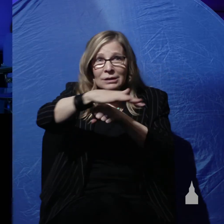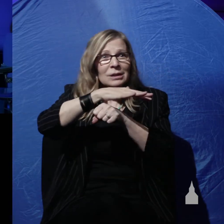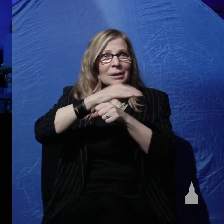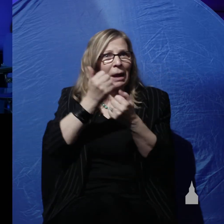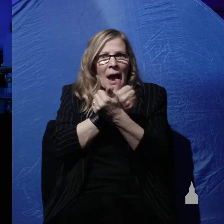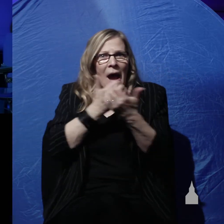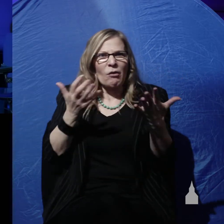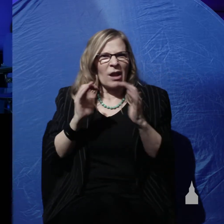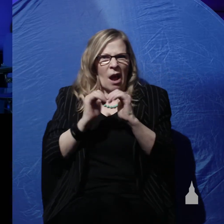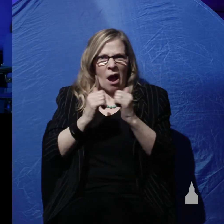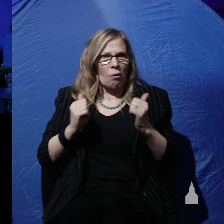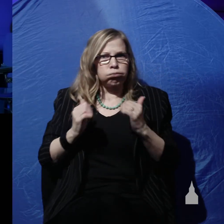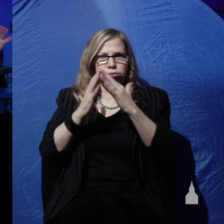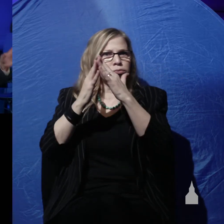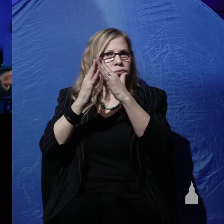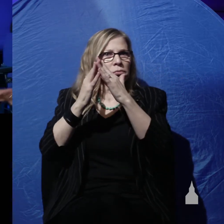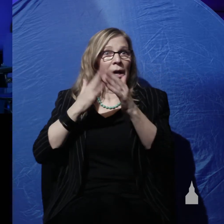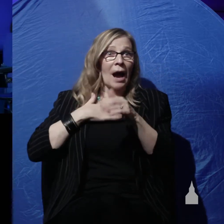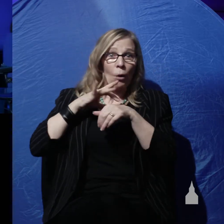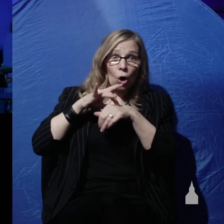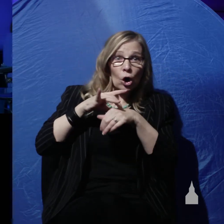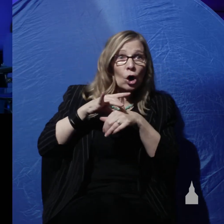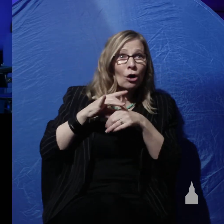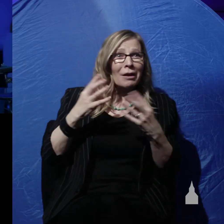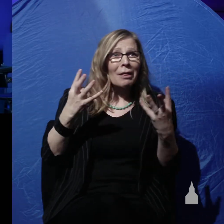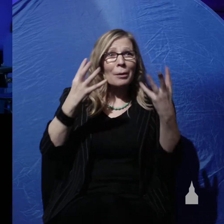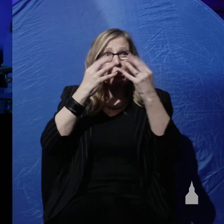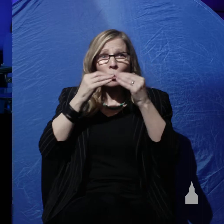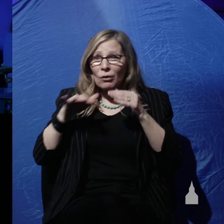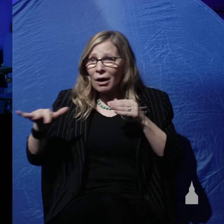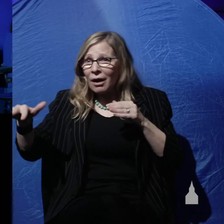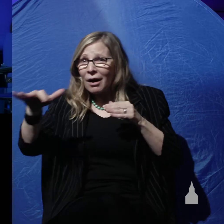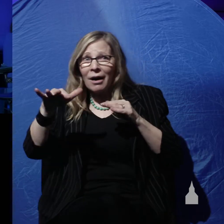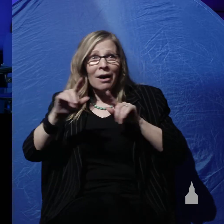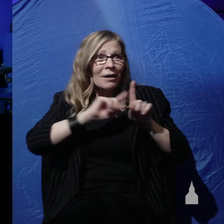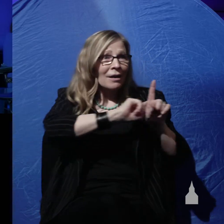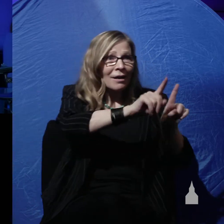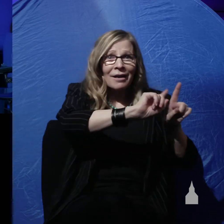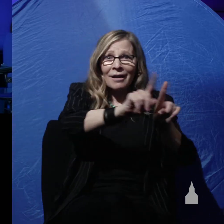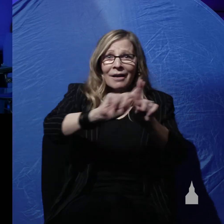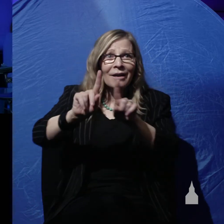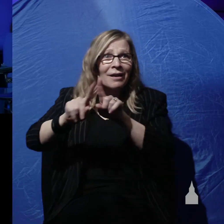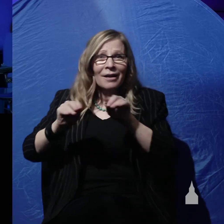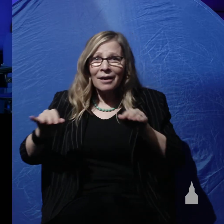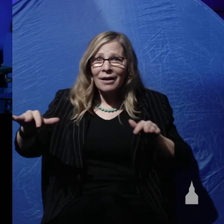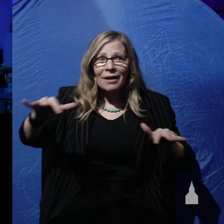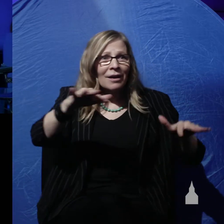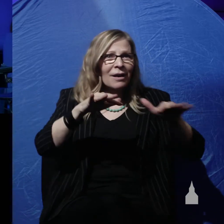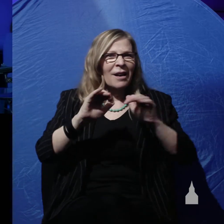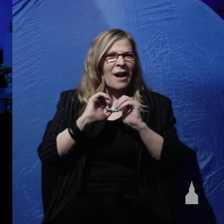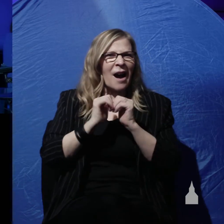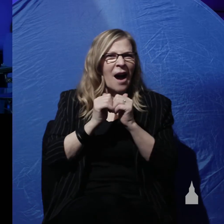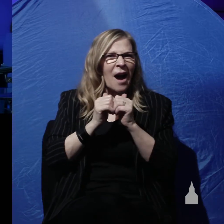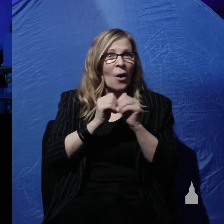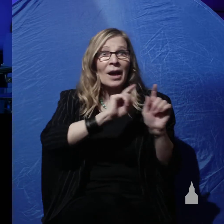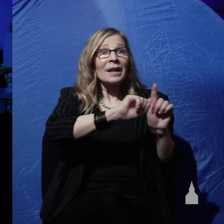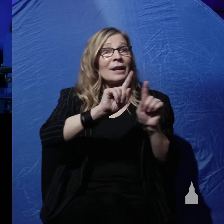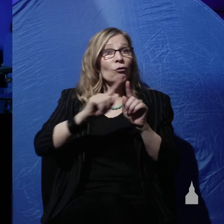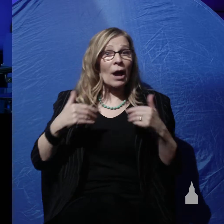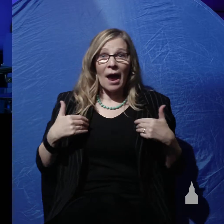And all the beautiful topography and landscape? And how did the different animals come into existence?